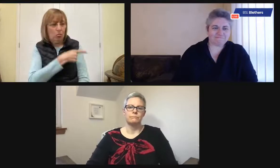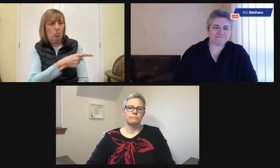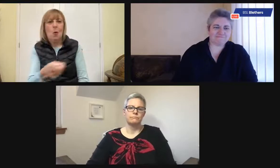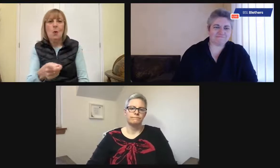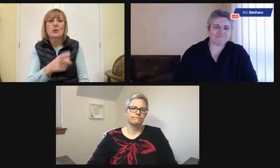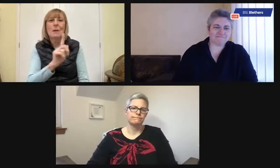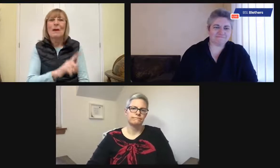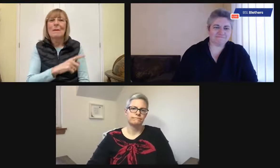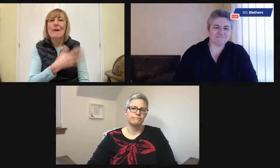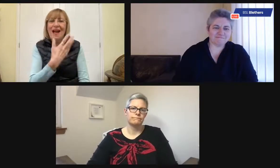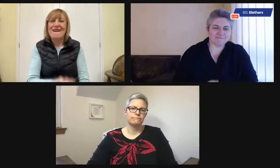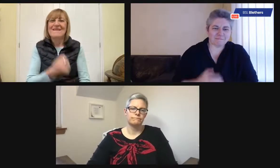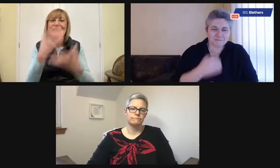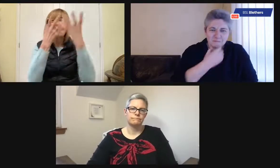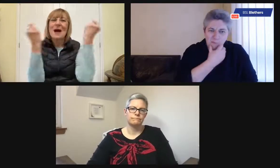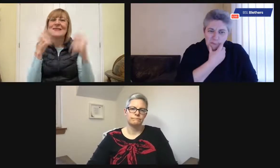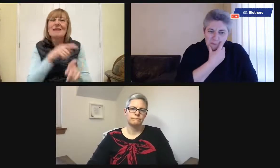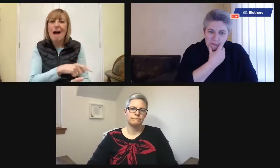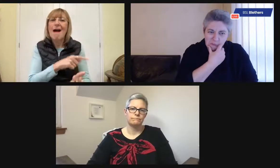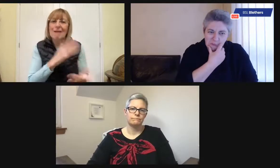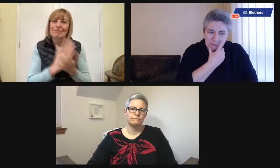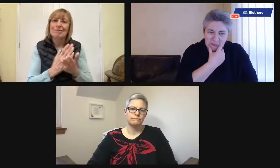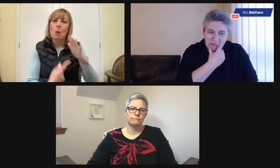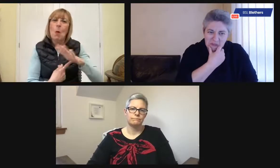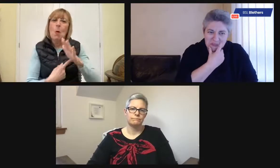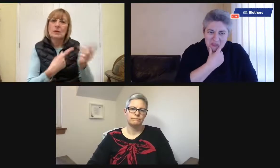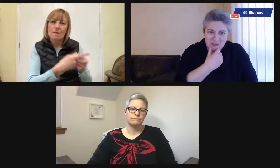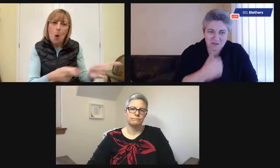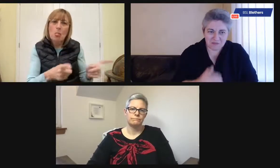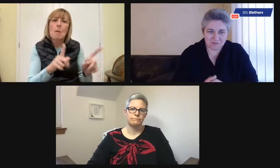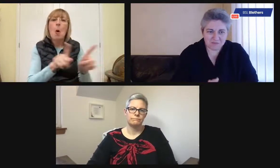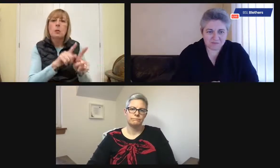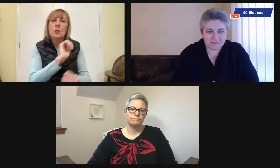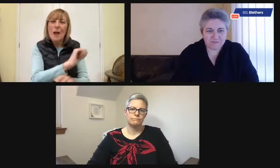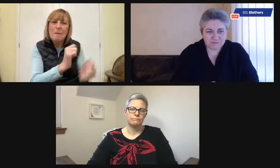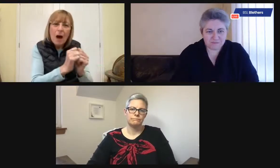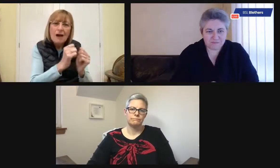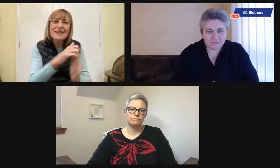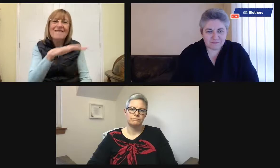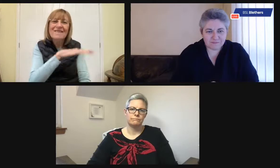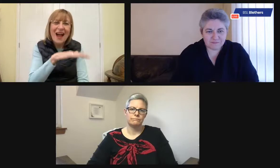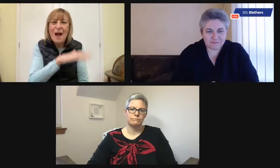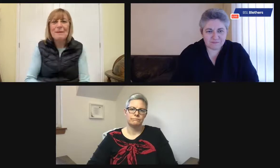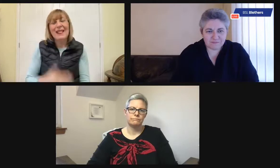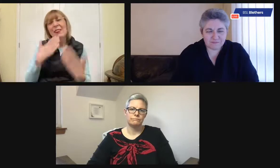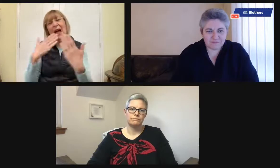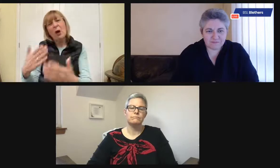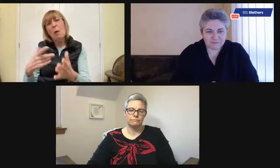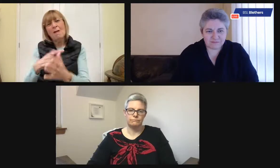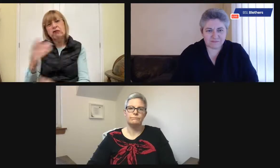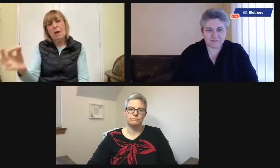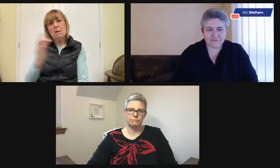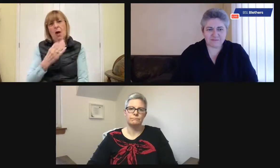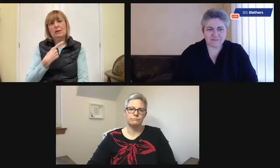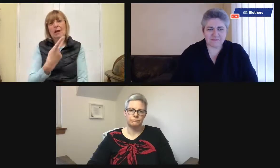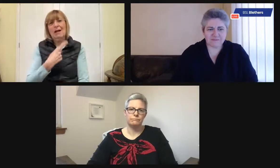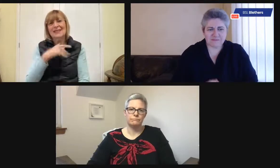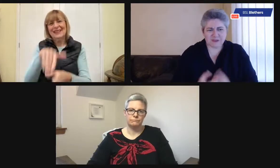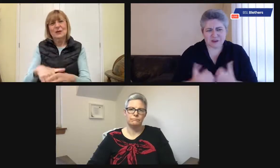And I believe strongly in us all sharing information to help each other and to help people who do develop dementia and their